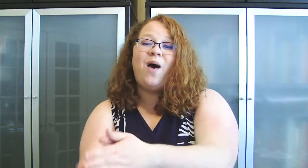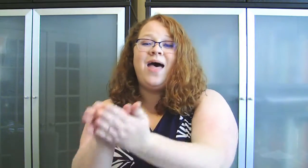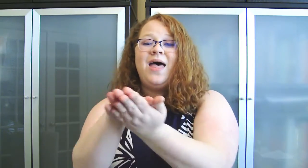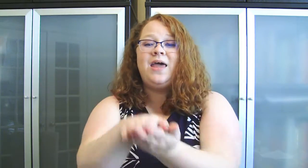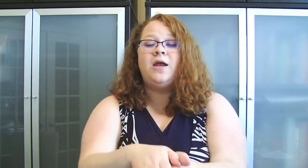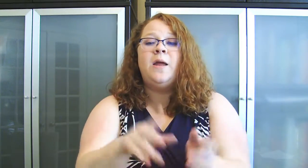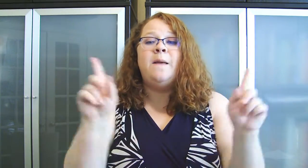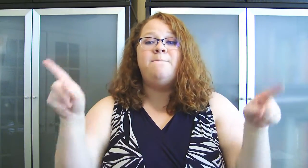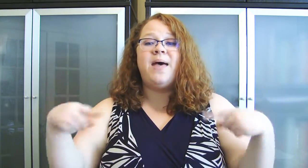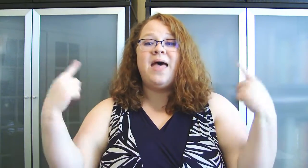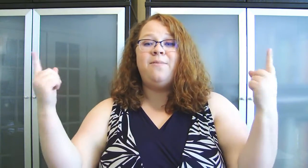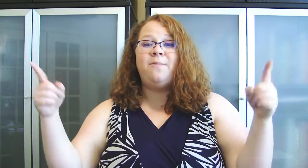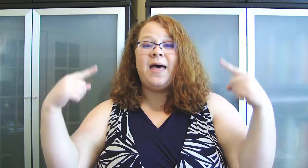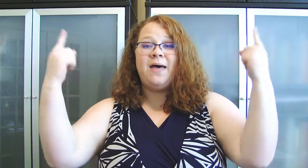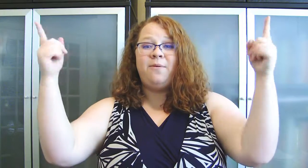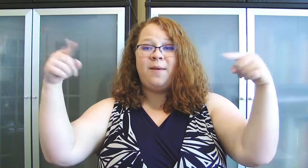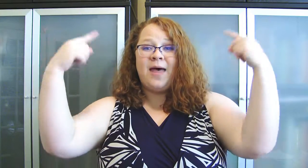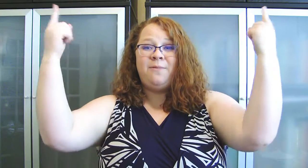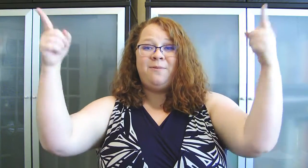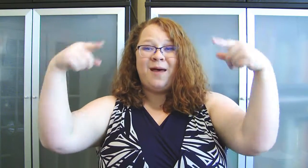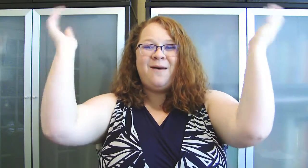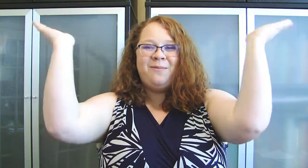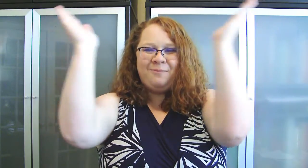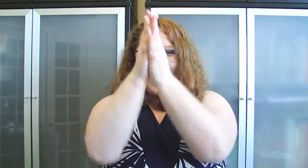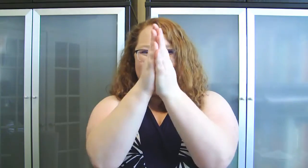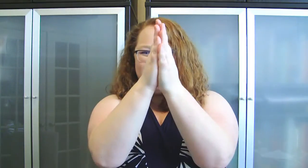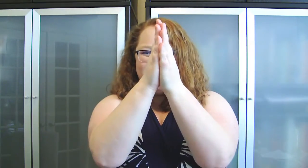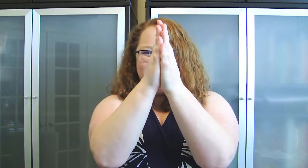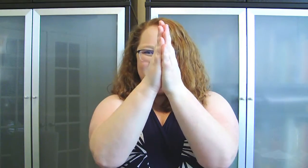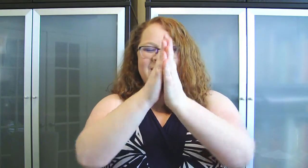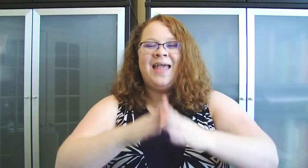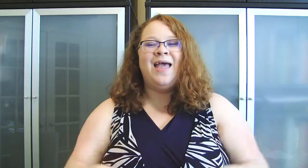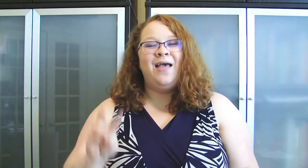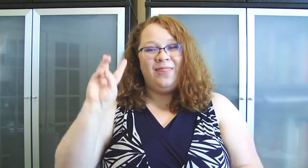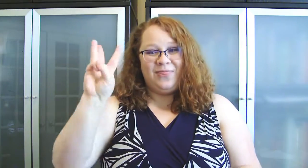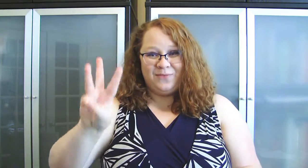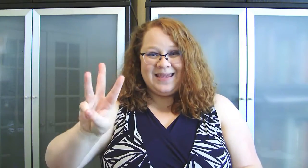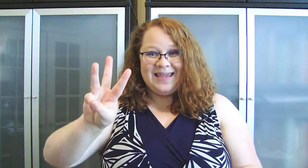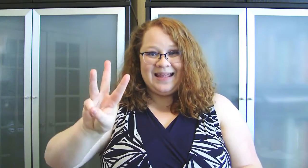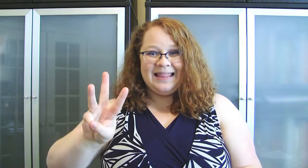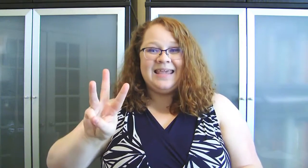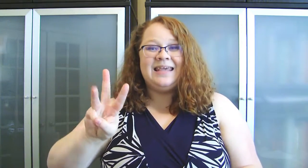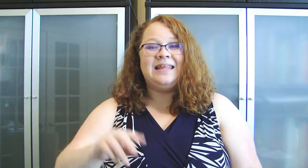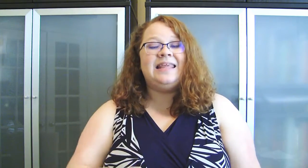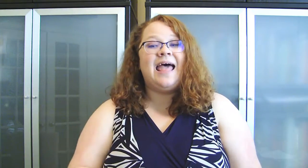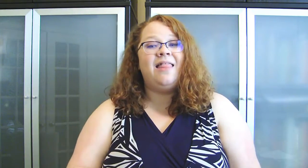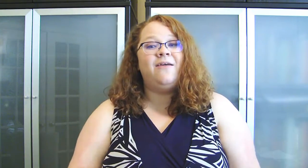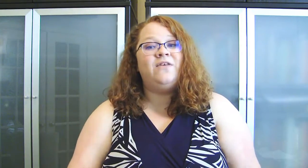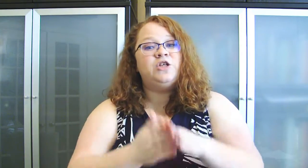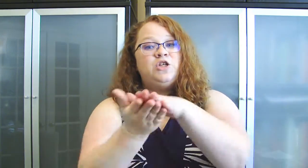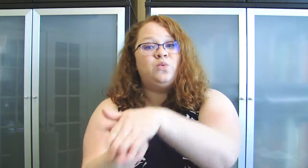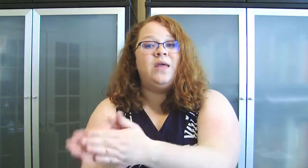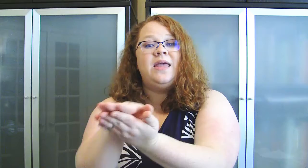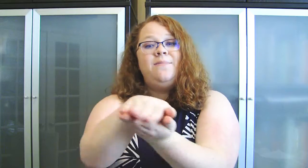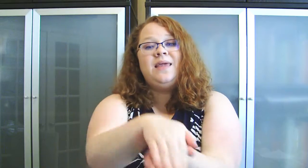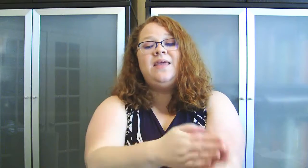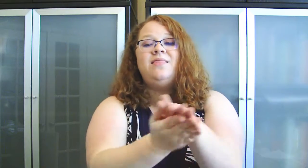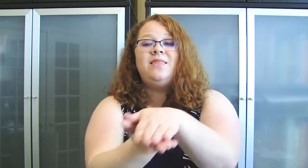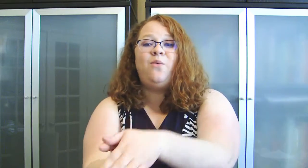water. Bobble, bobble, bobble, bobble, pop. Three little yellow fish swimming in the